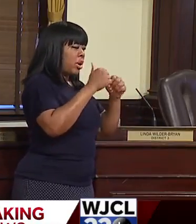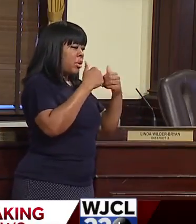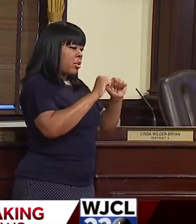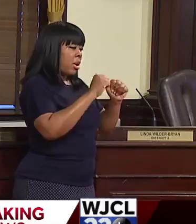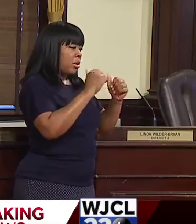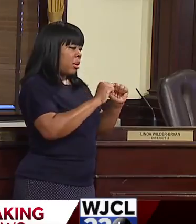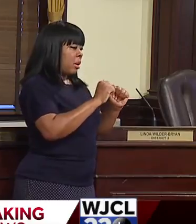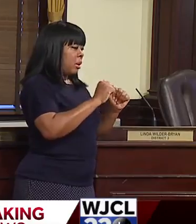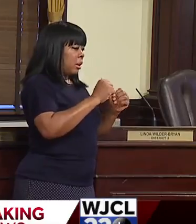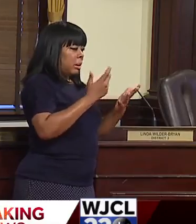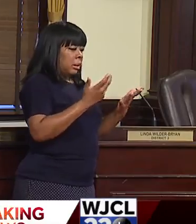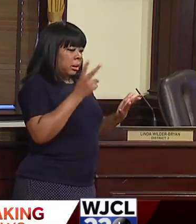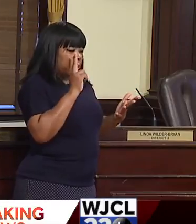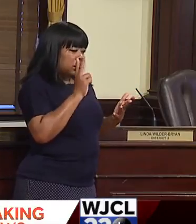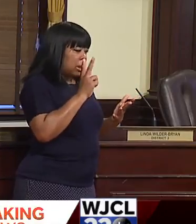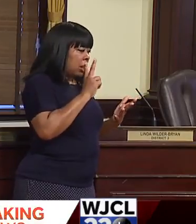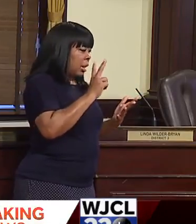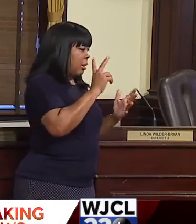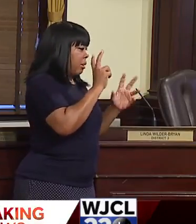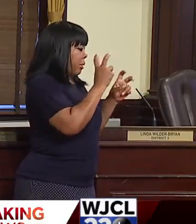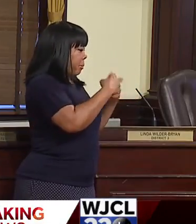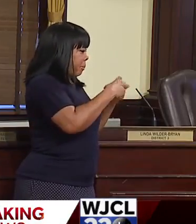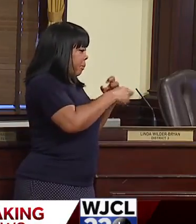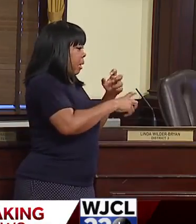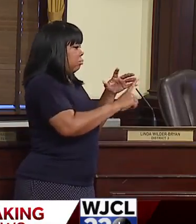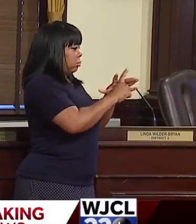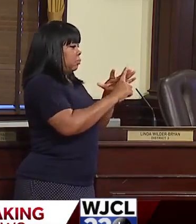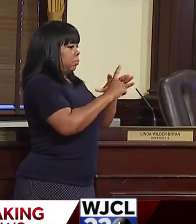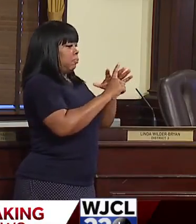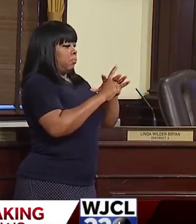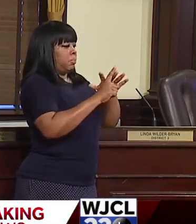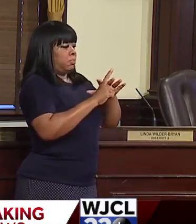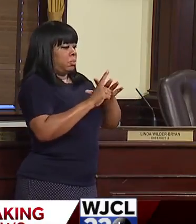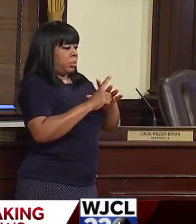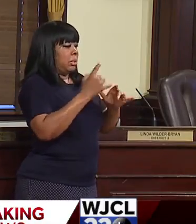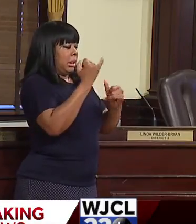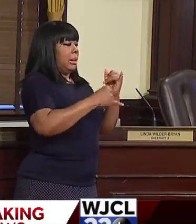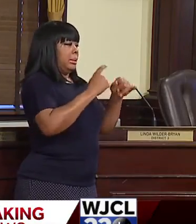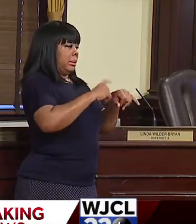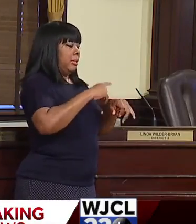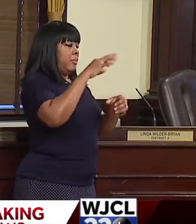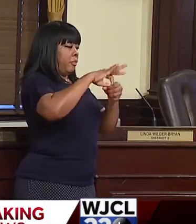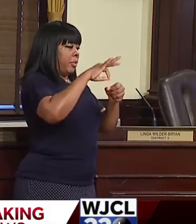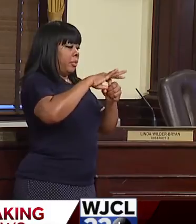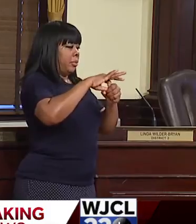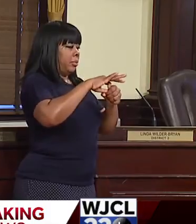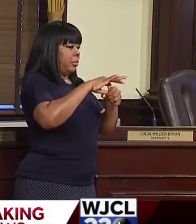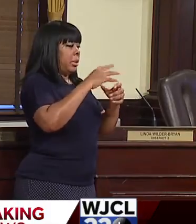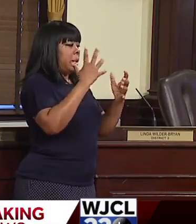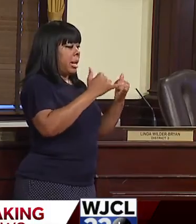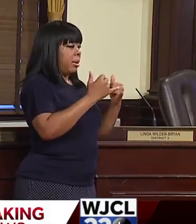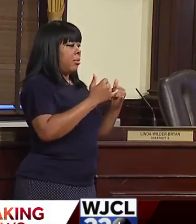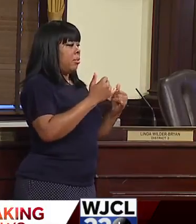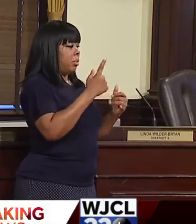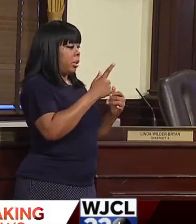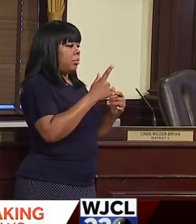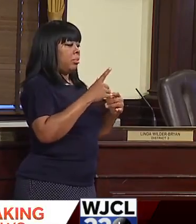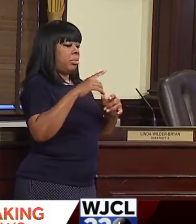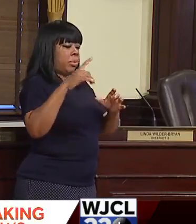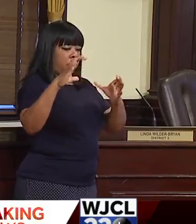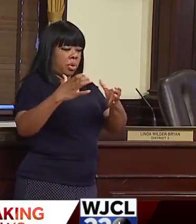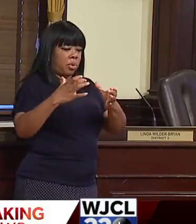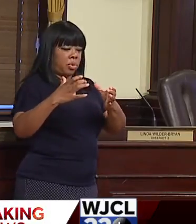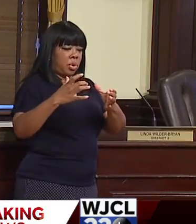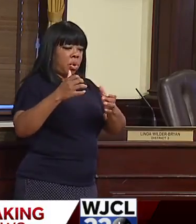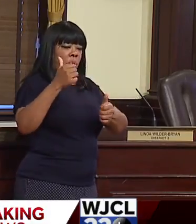alleviate and avoid some of the issues we had during the last voting cycle. These are runoff elections. They are